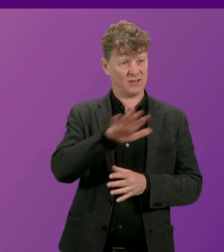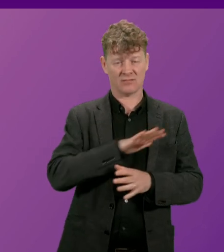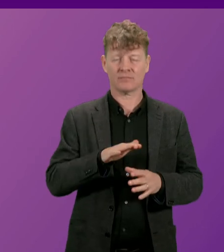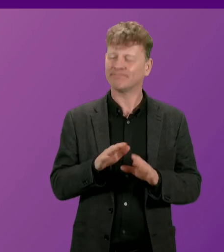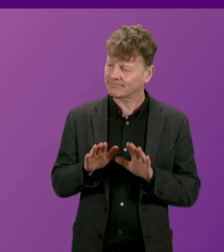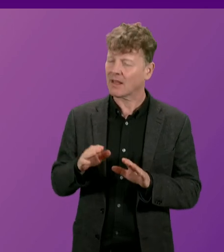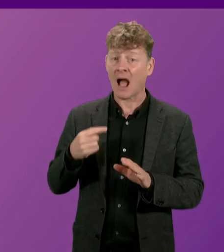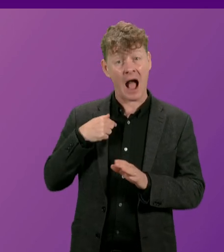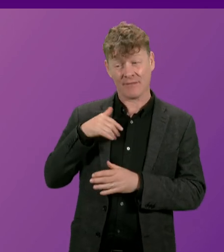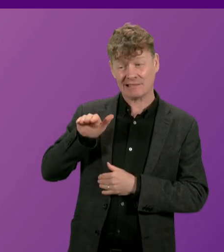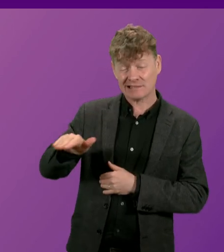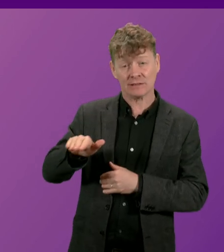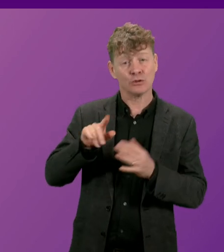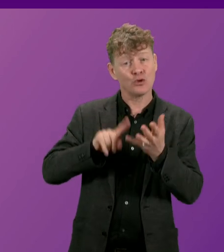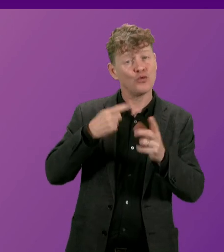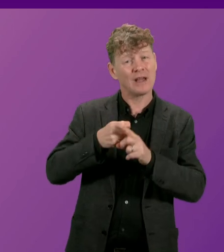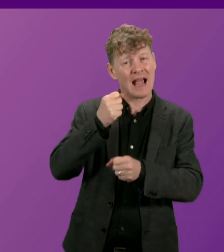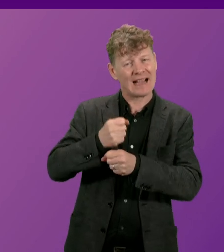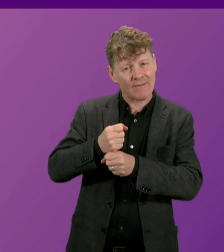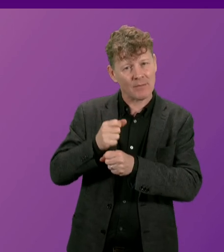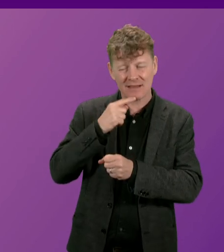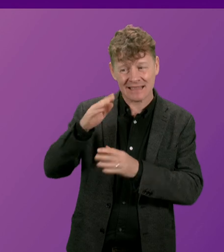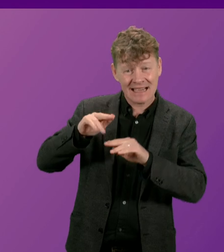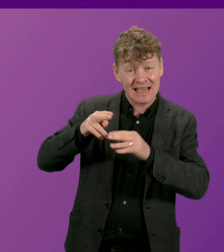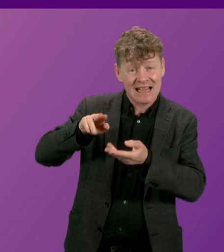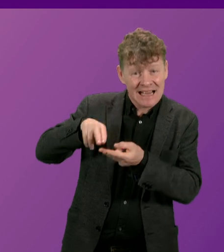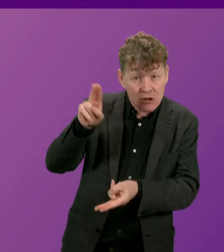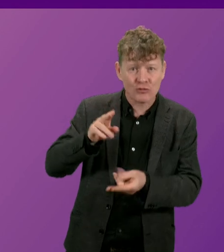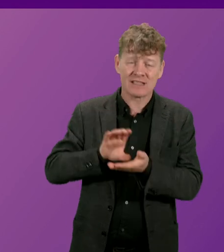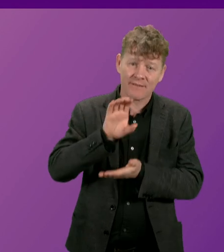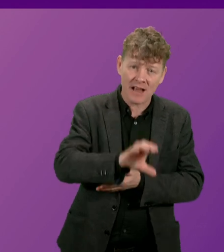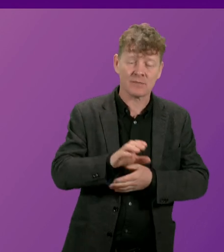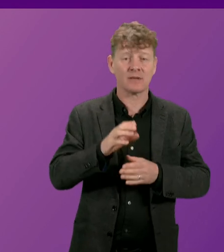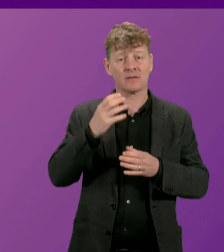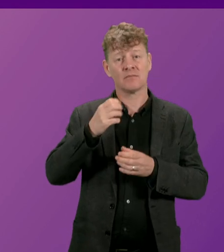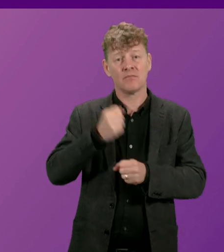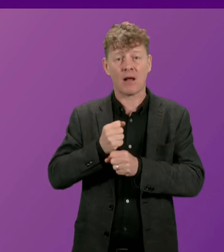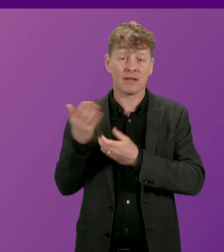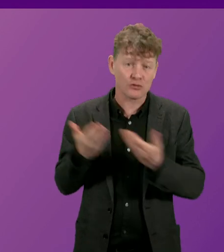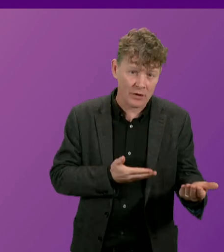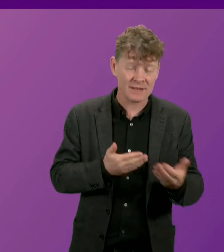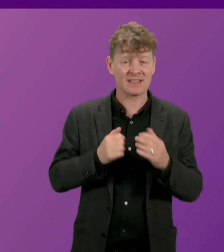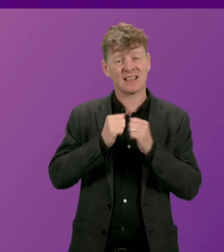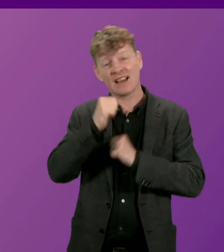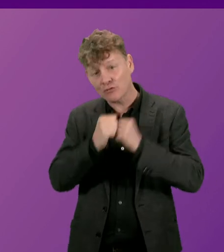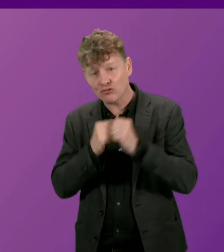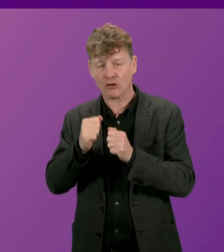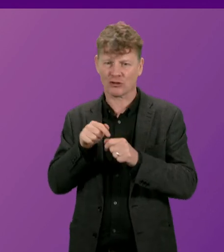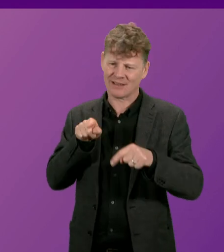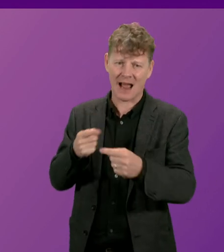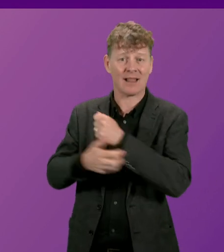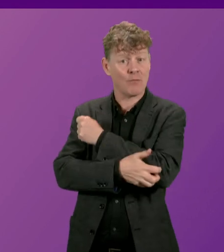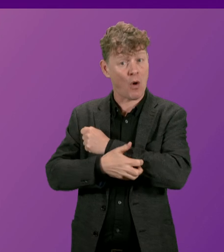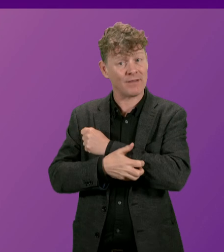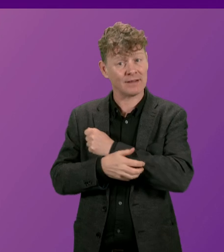called on the UK Government to prioritise increased investment in public services, infrastructure and tackling poverty. While the measures announced by the Chancellor